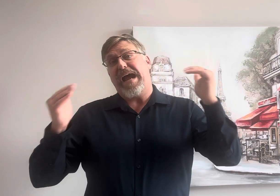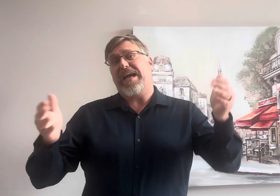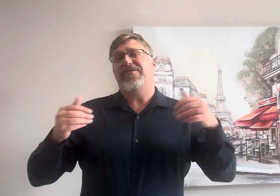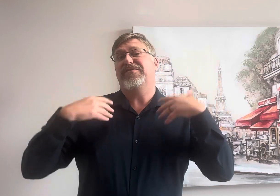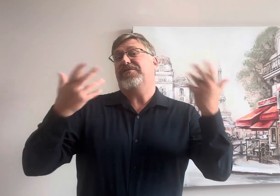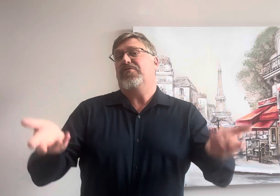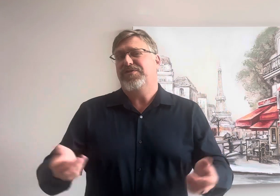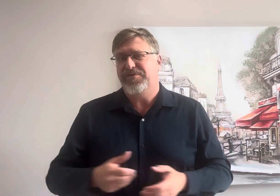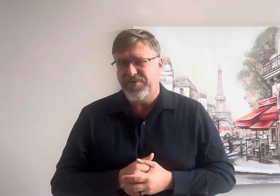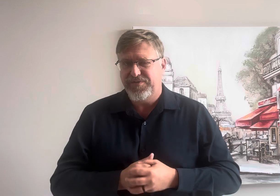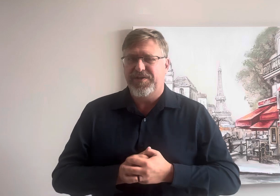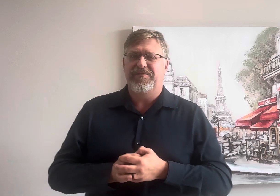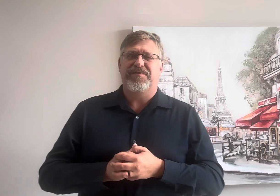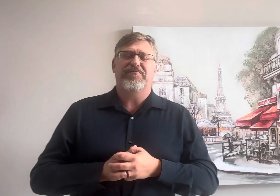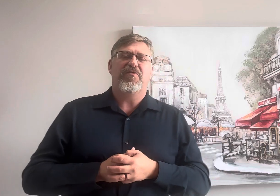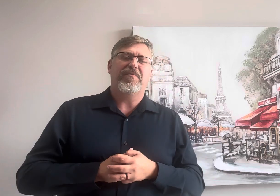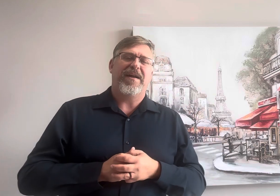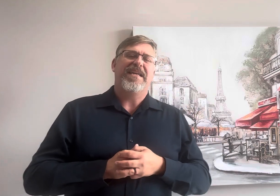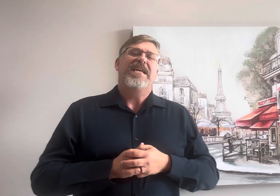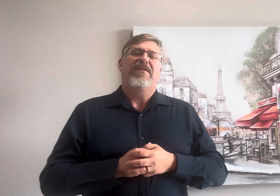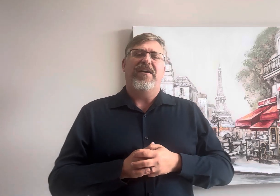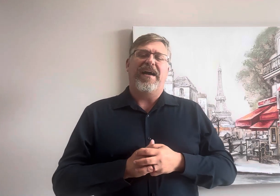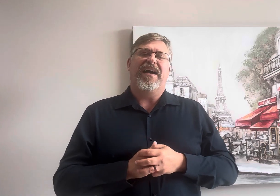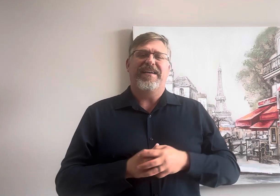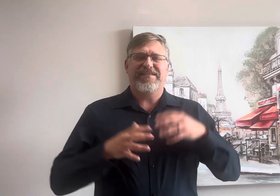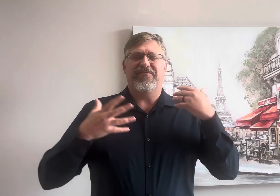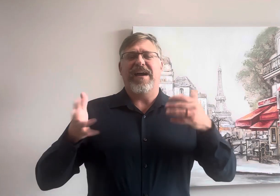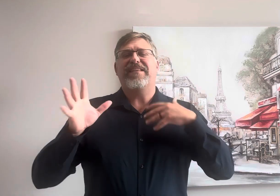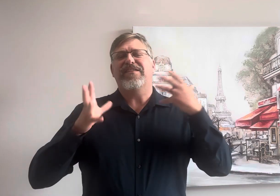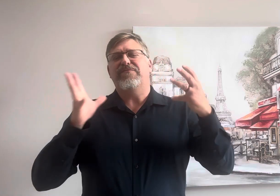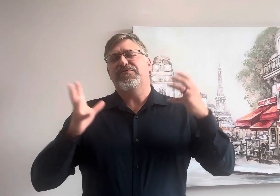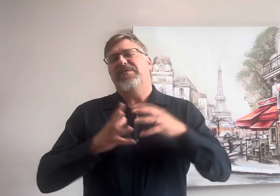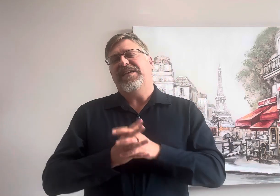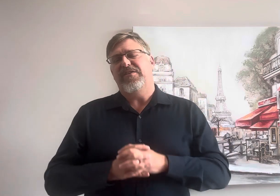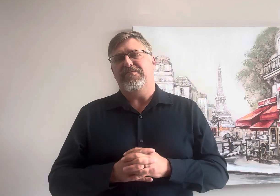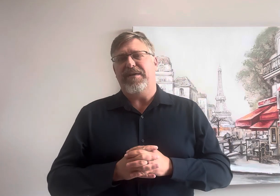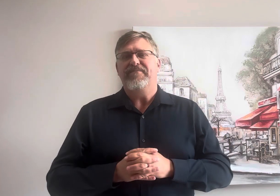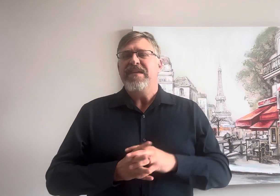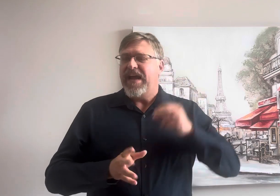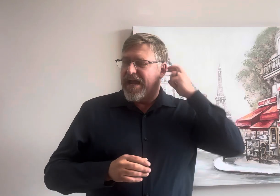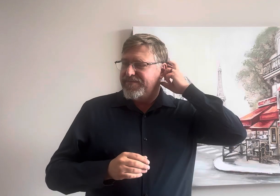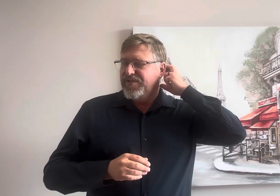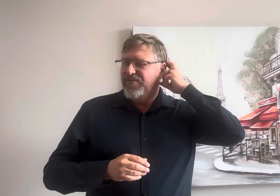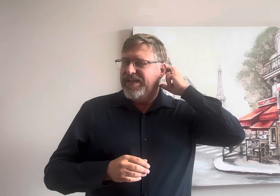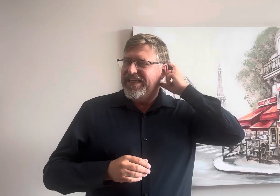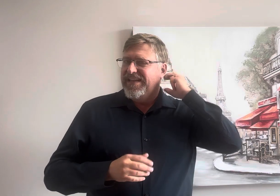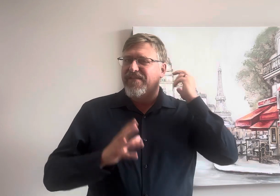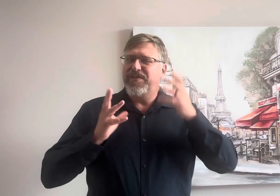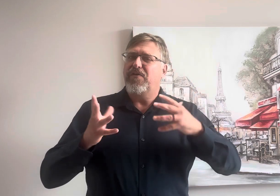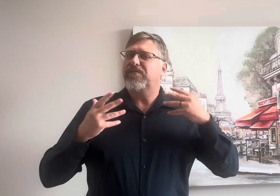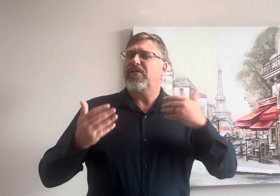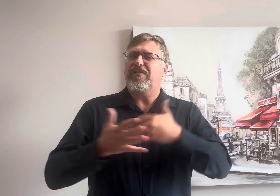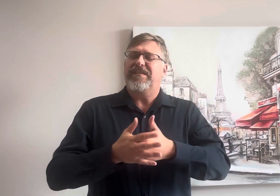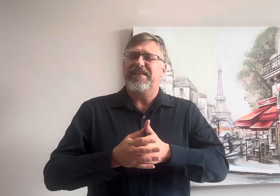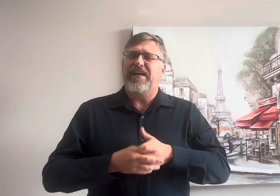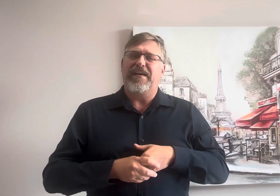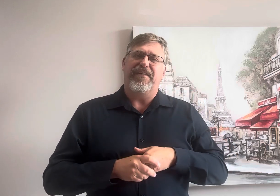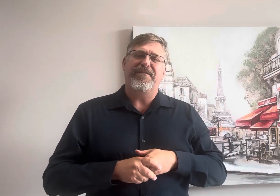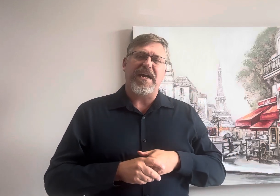accurate because of course you knew she was a robot uh so i thought that was really good but i absolutely love the overall effect